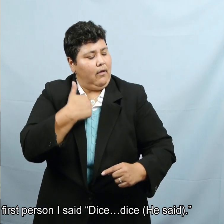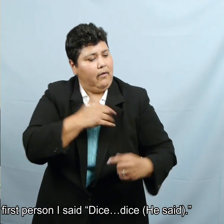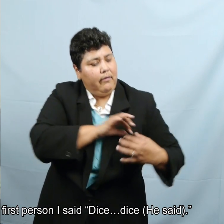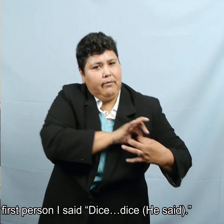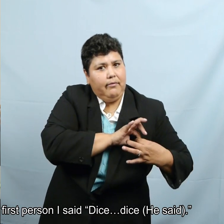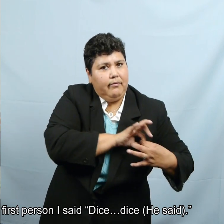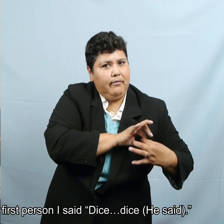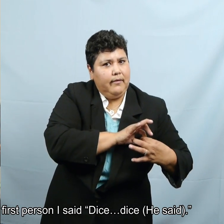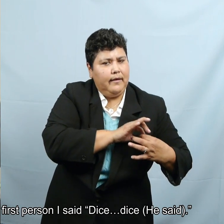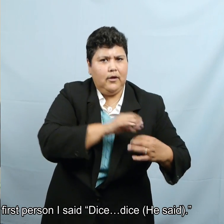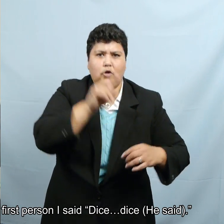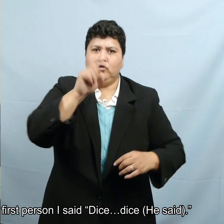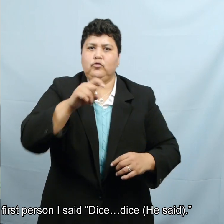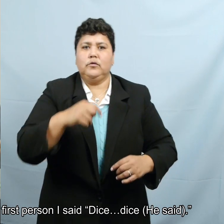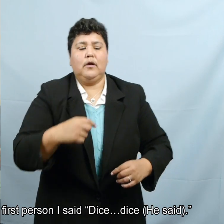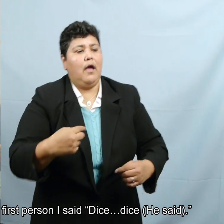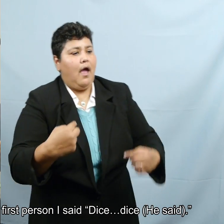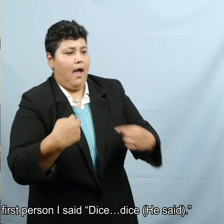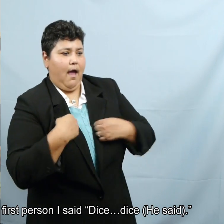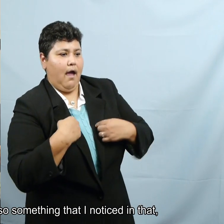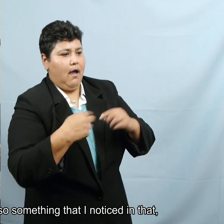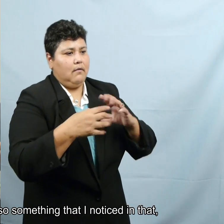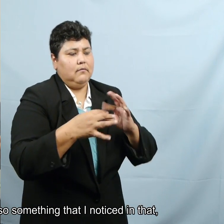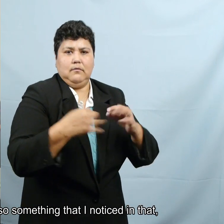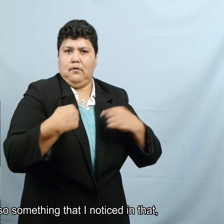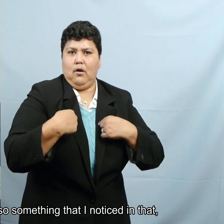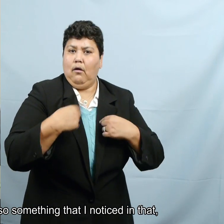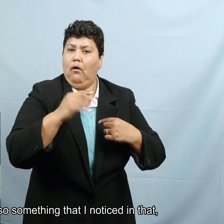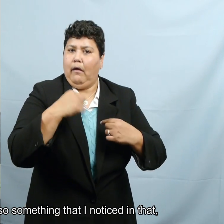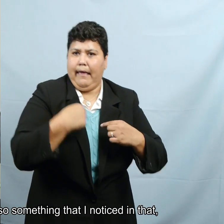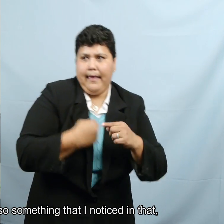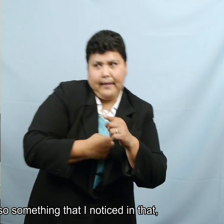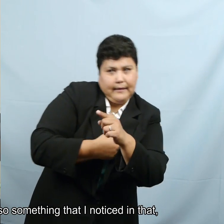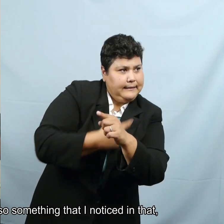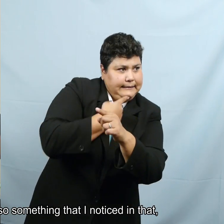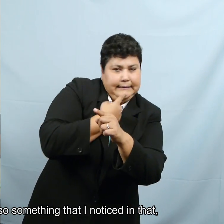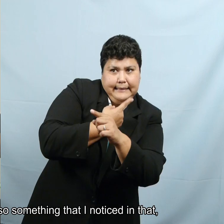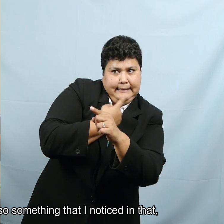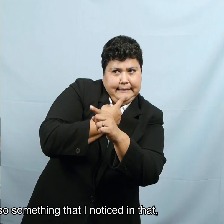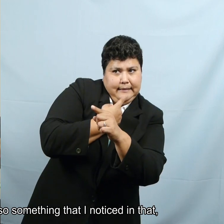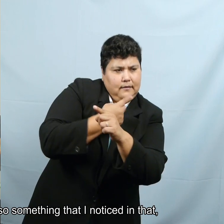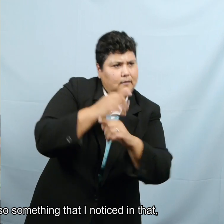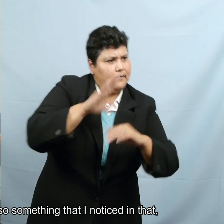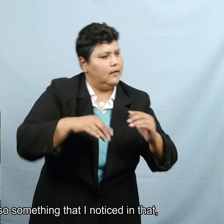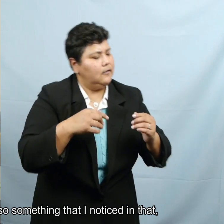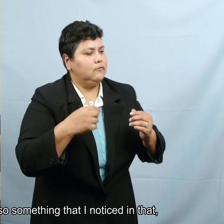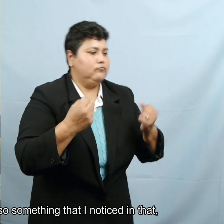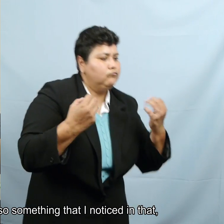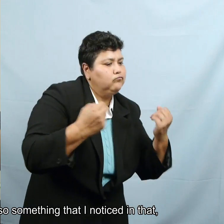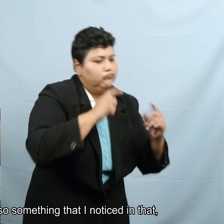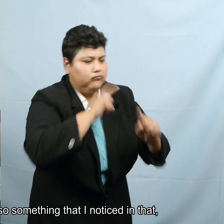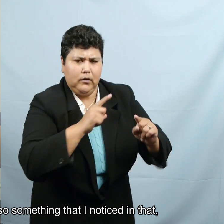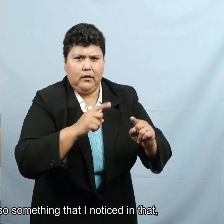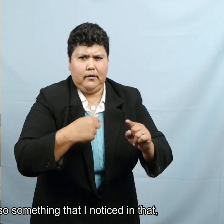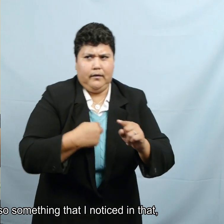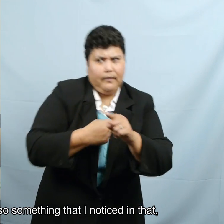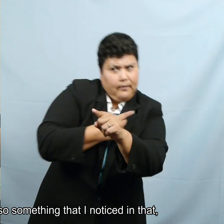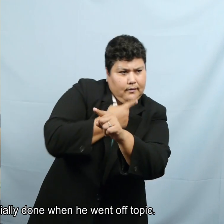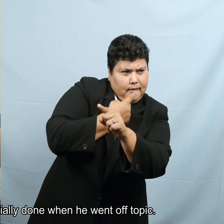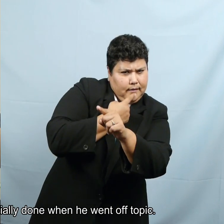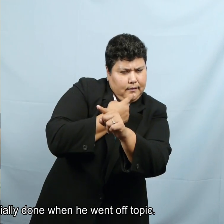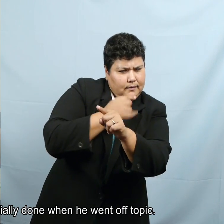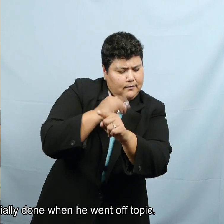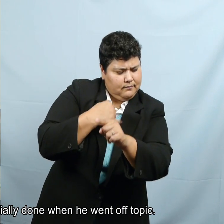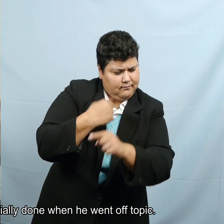I said, dice, dice. And so there was also something that I